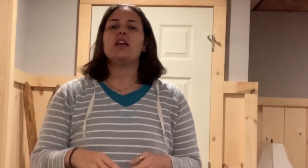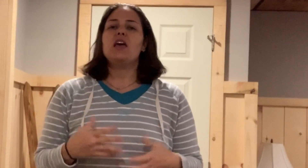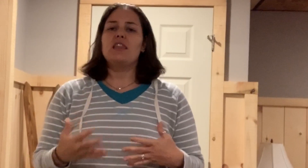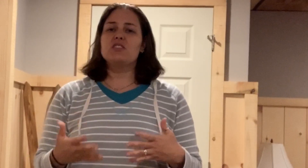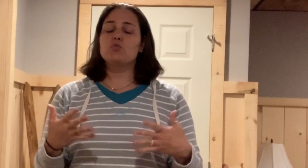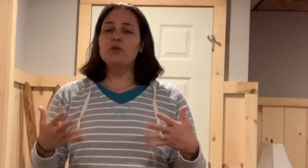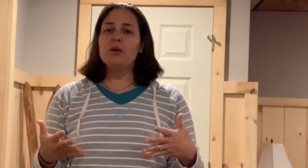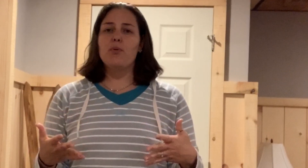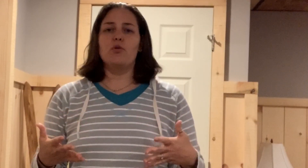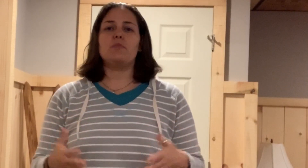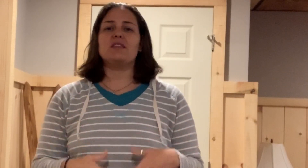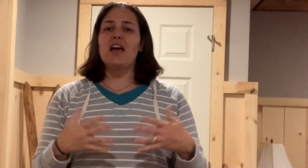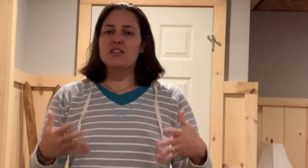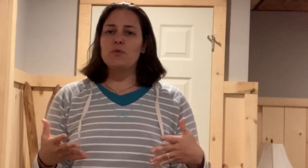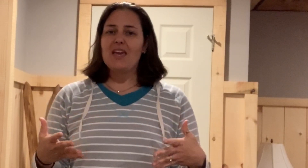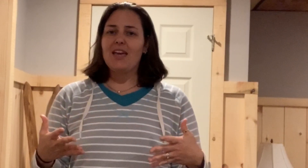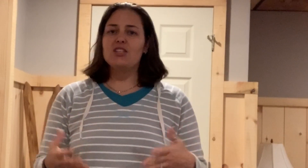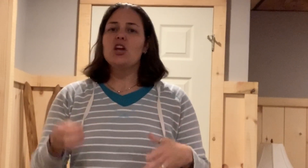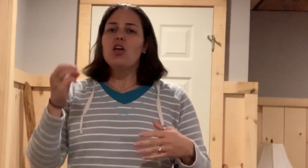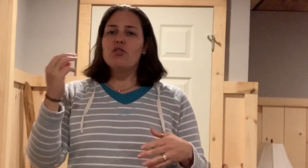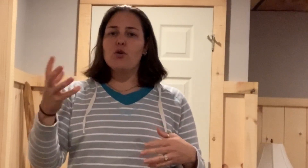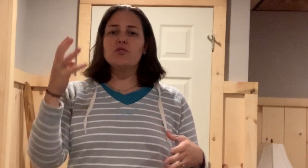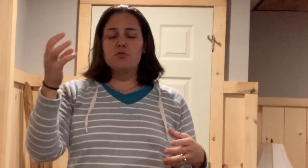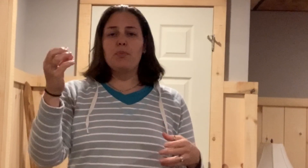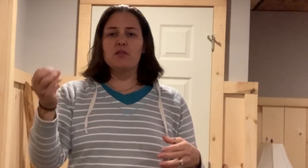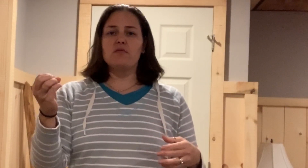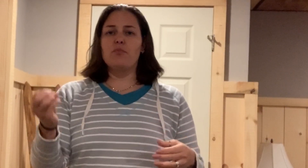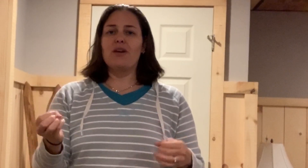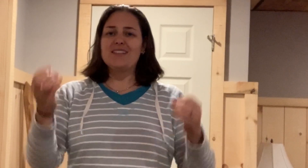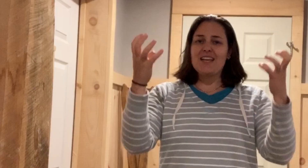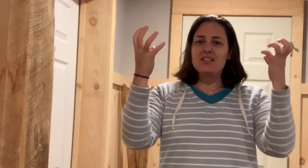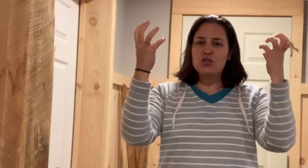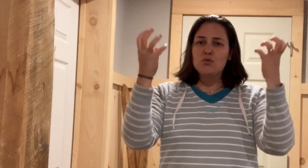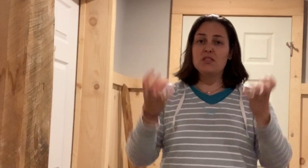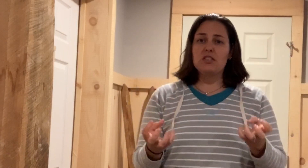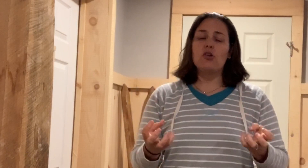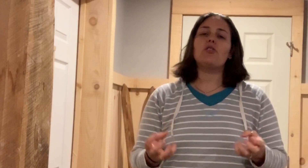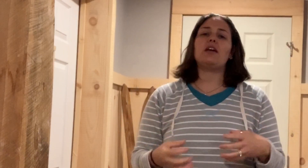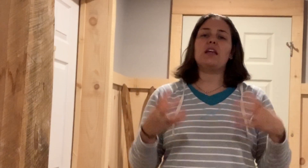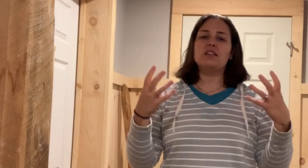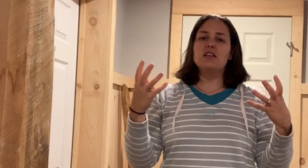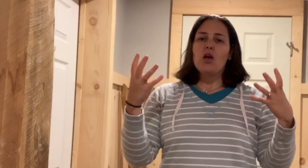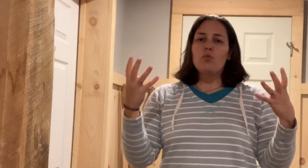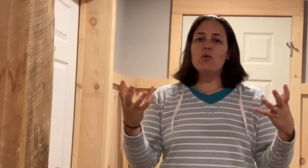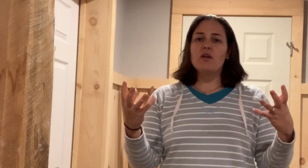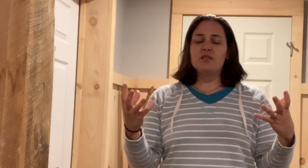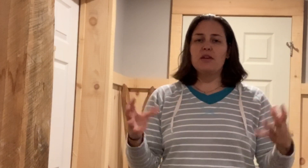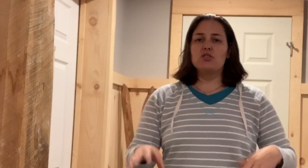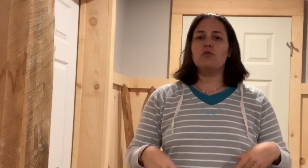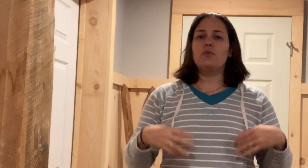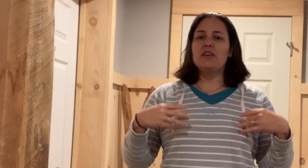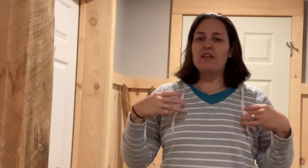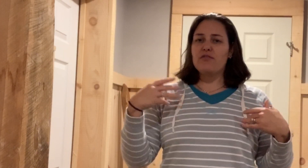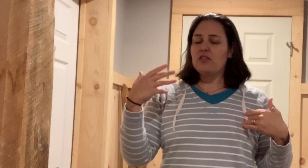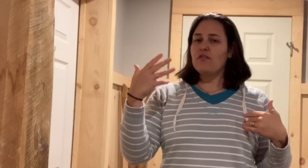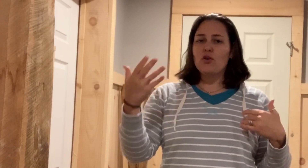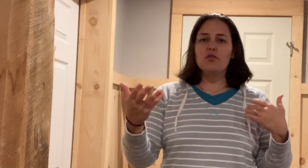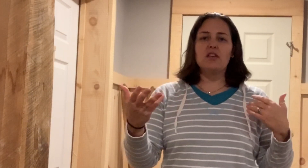And this is really important because as we age, those three parts of our brain tend to deteriorate. And we want to make sure we, if you've heard that